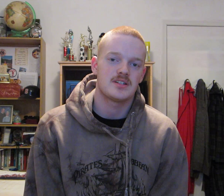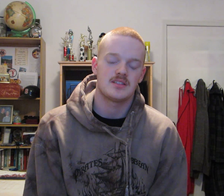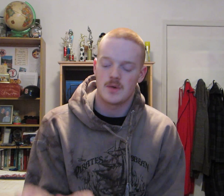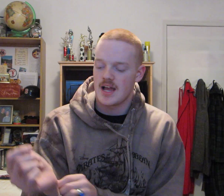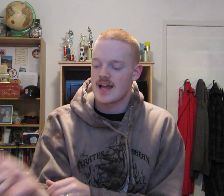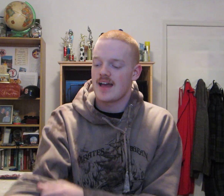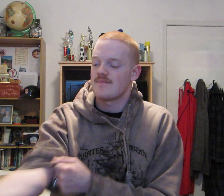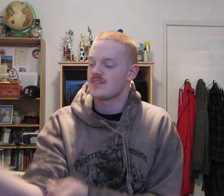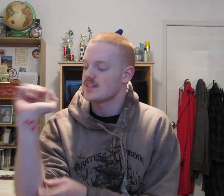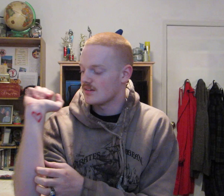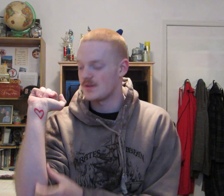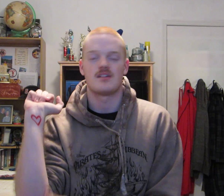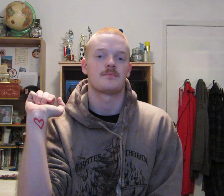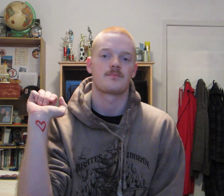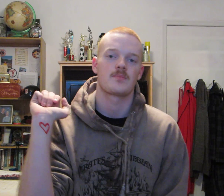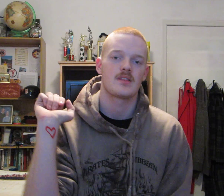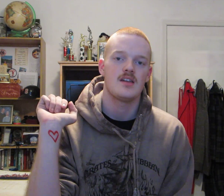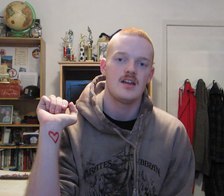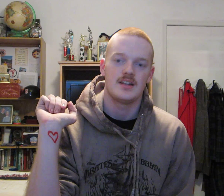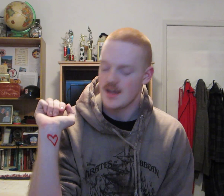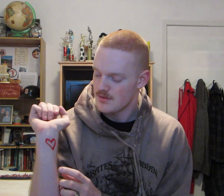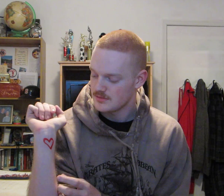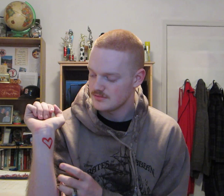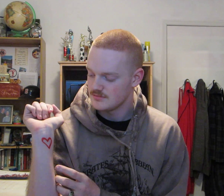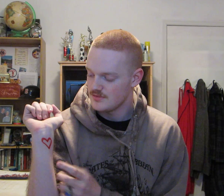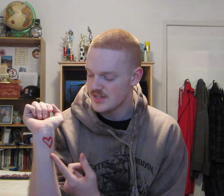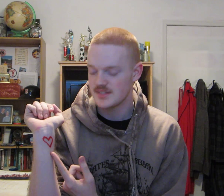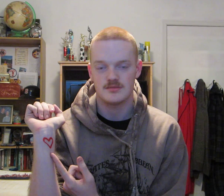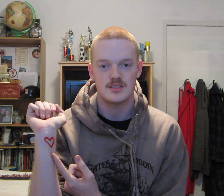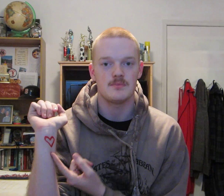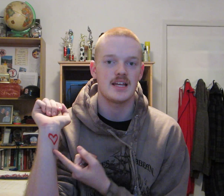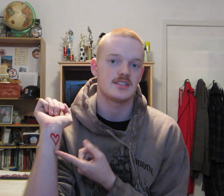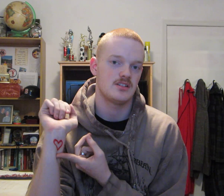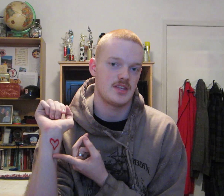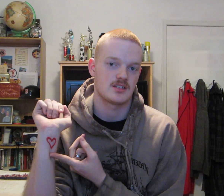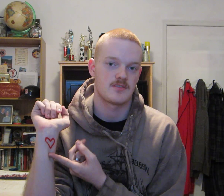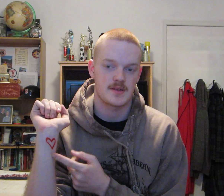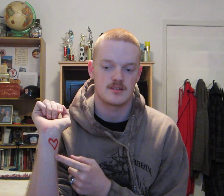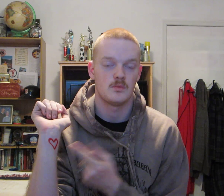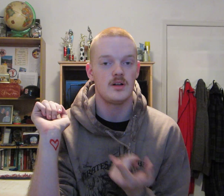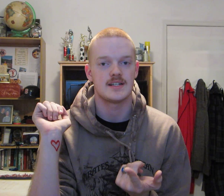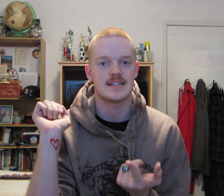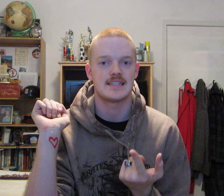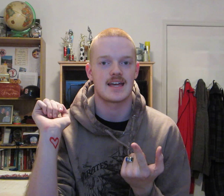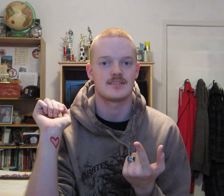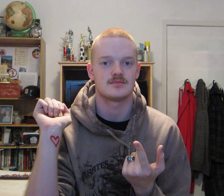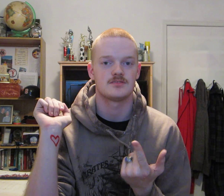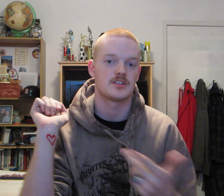reasons why I have this on my arm. Now, this symbolizes two things for me. One is that for